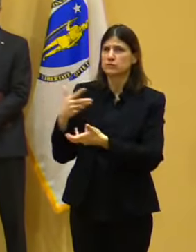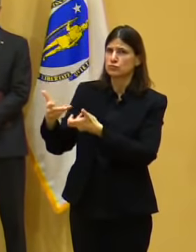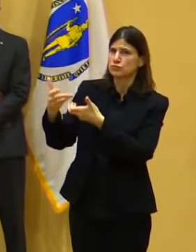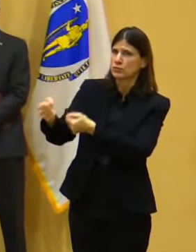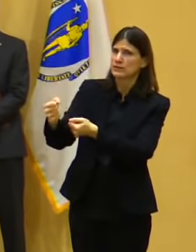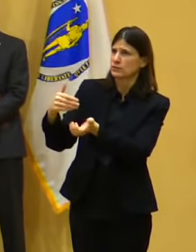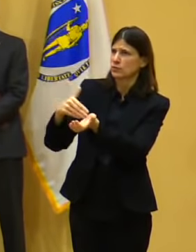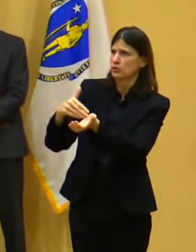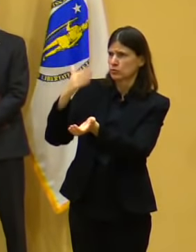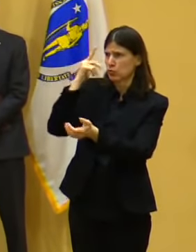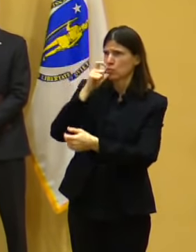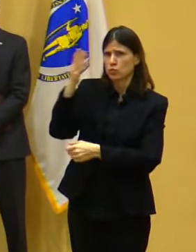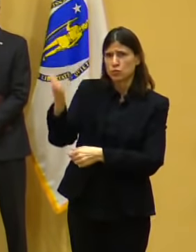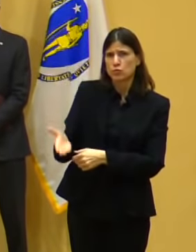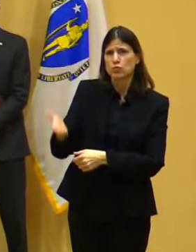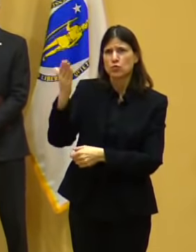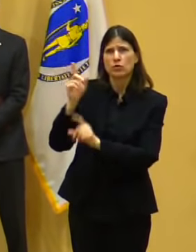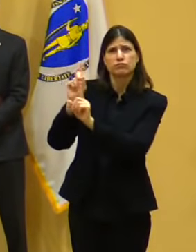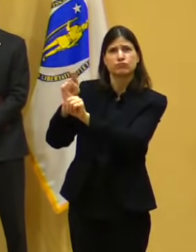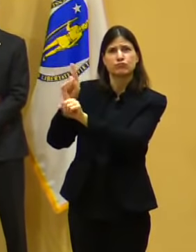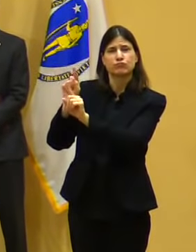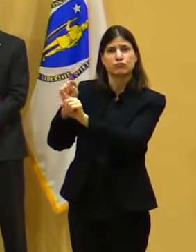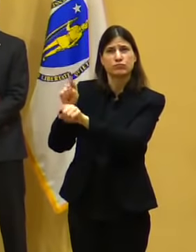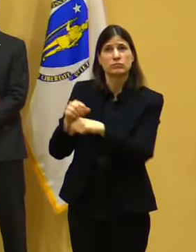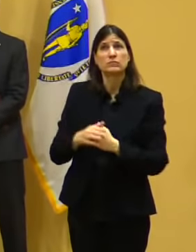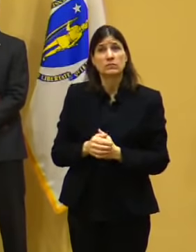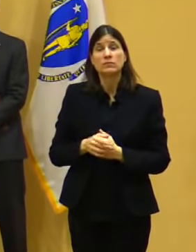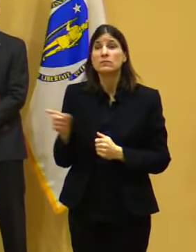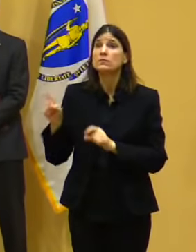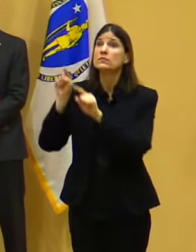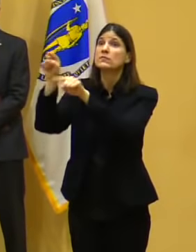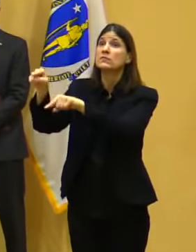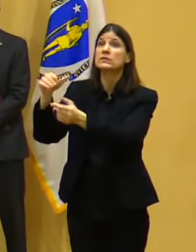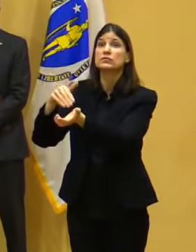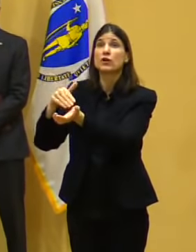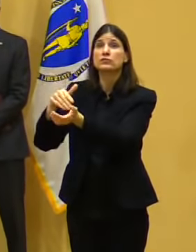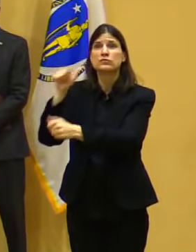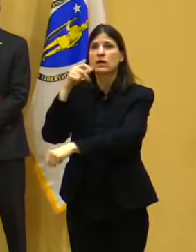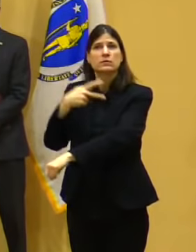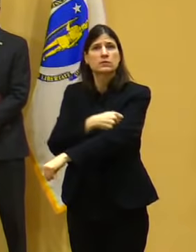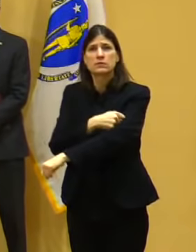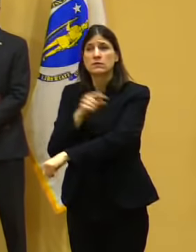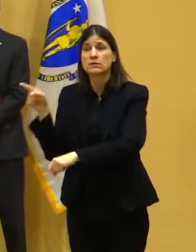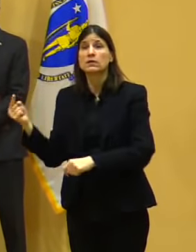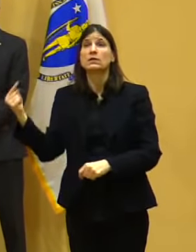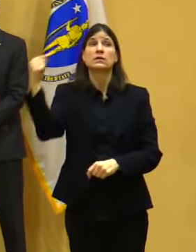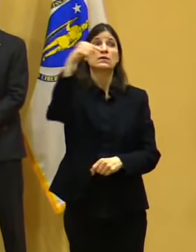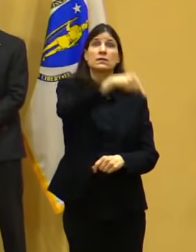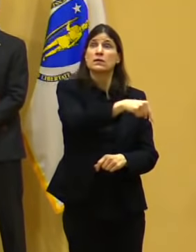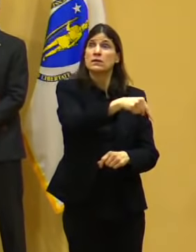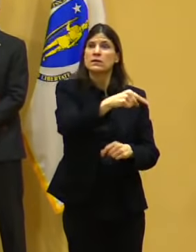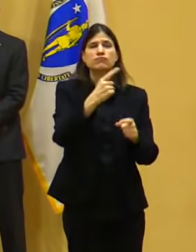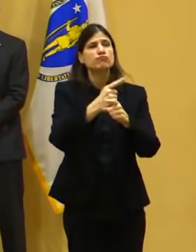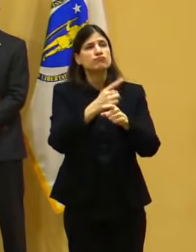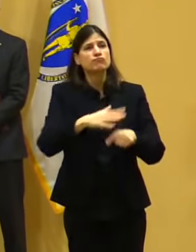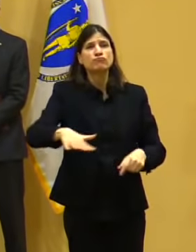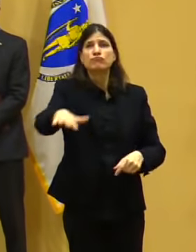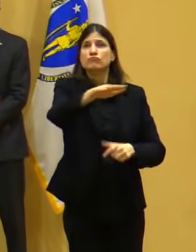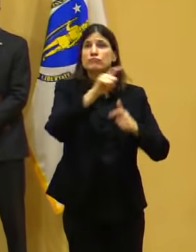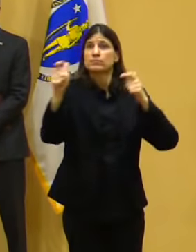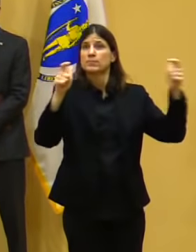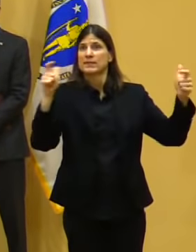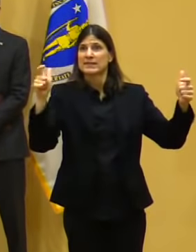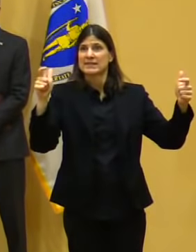because it's easy, fast, and efficient. And you know what? It's all they do. So they really know how to do it with really good medical and